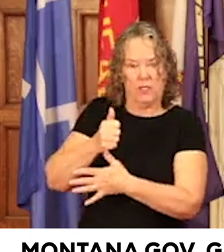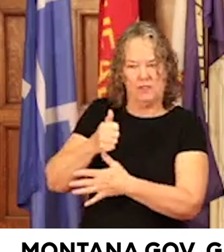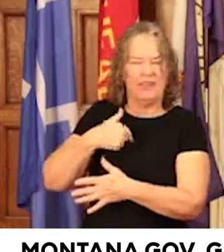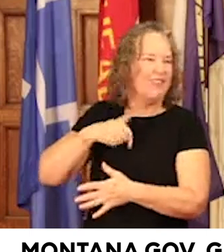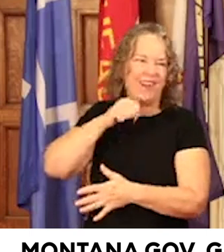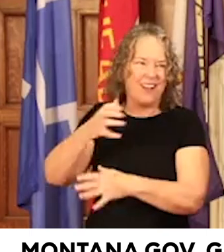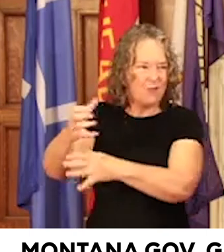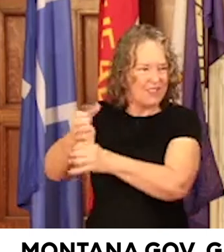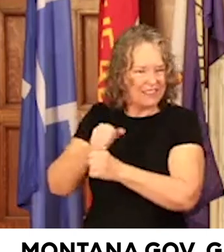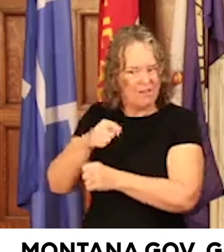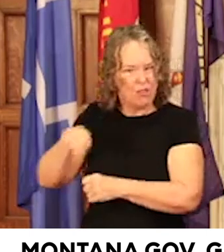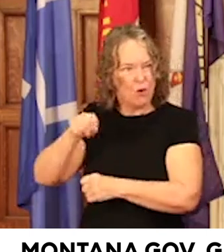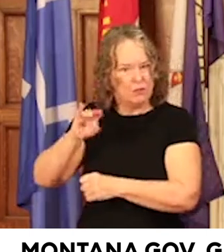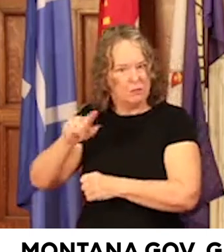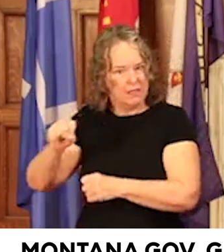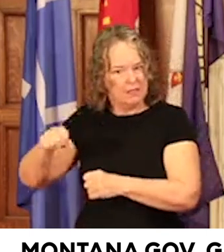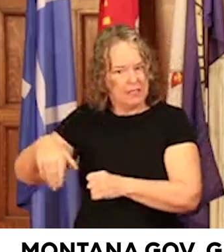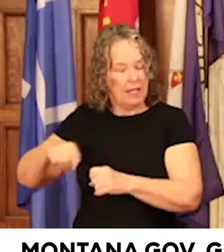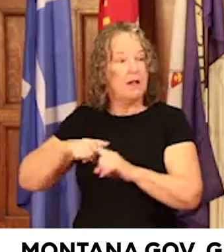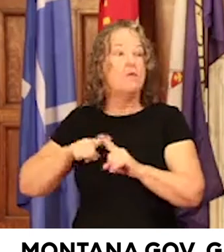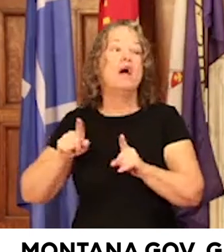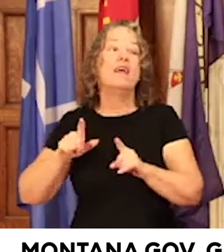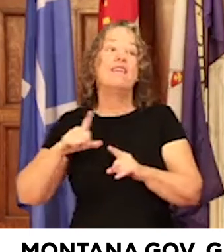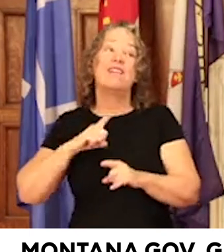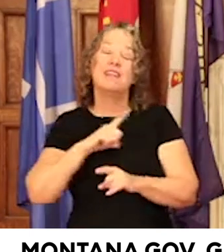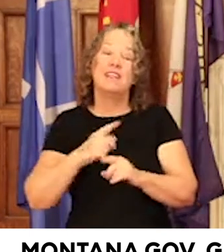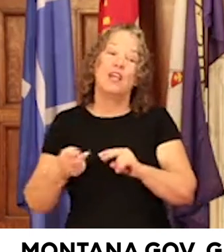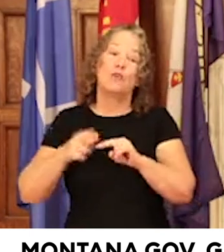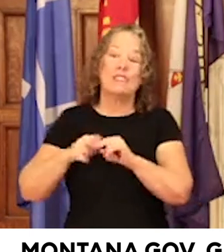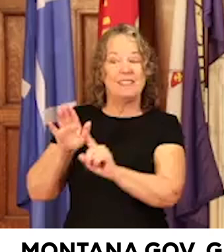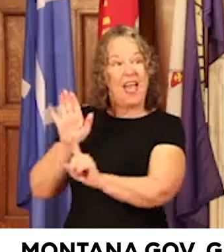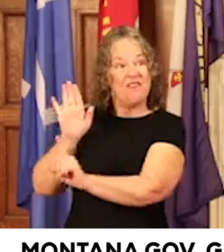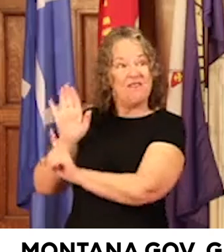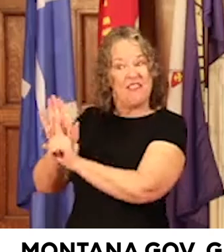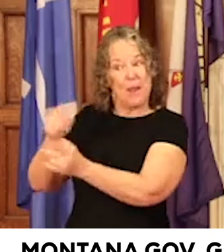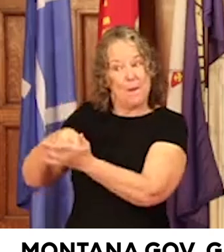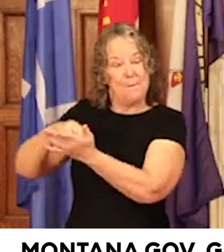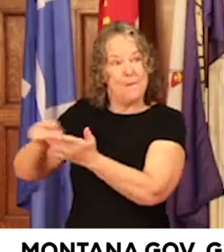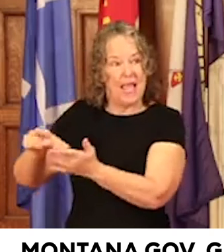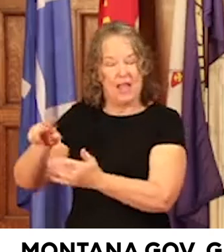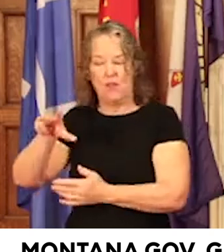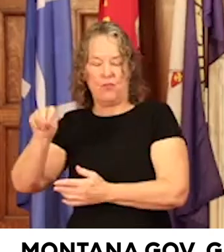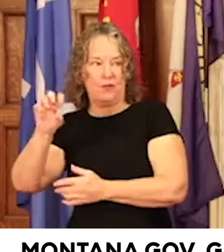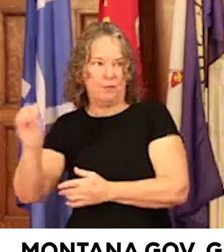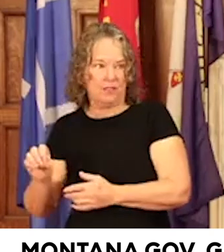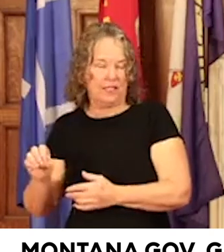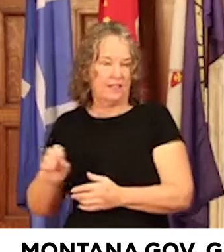but the legislature did increase their pay by 30 percent. So I think that's a stark contrast. I,